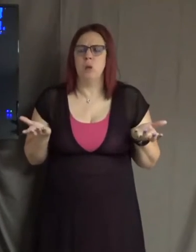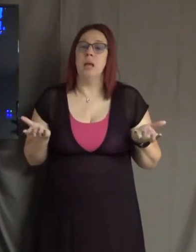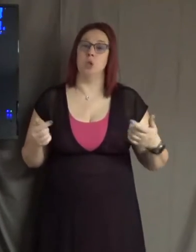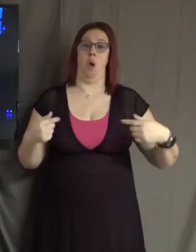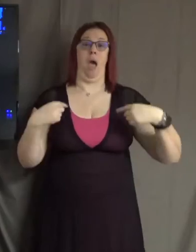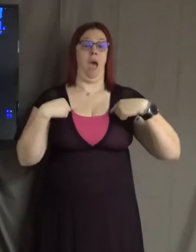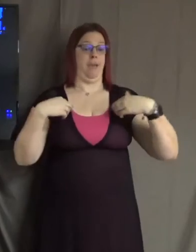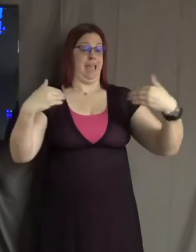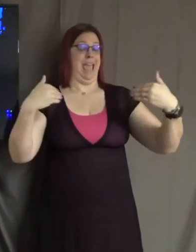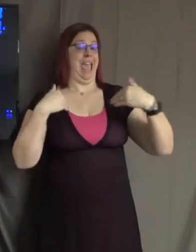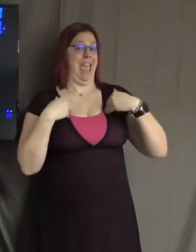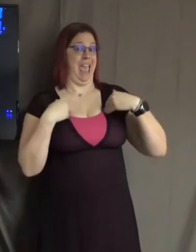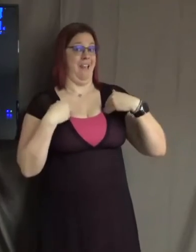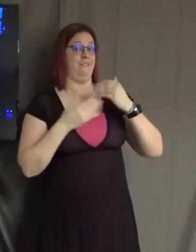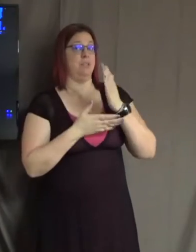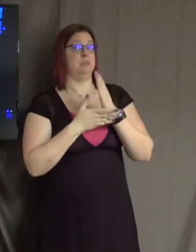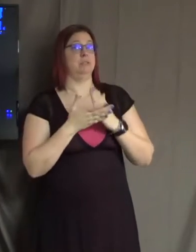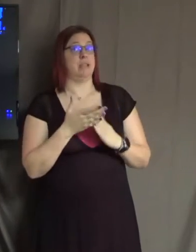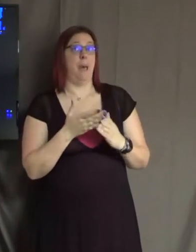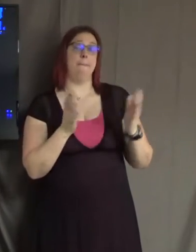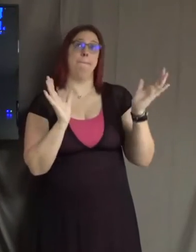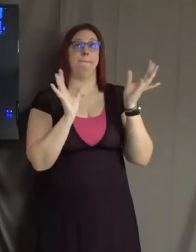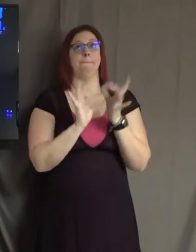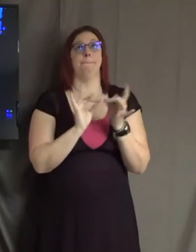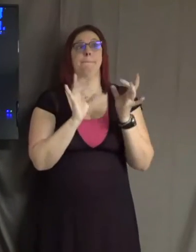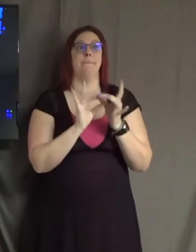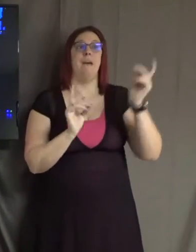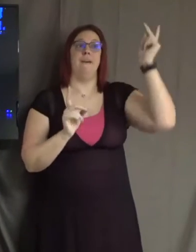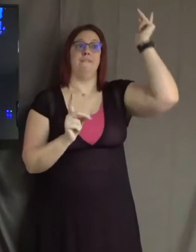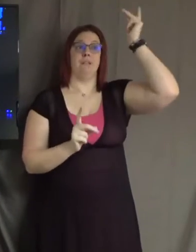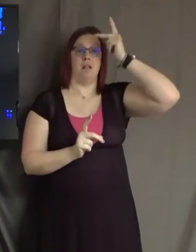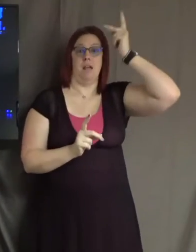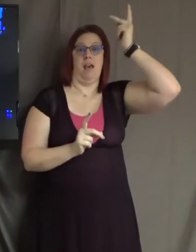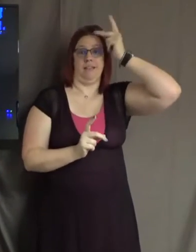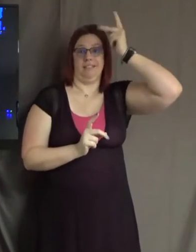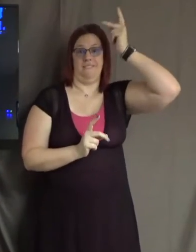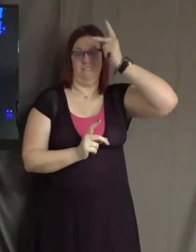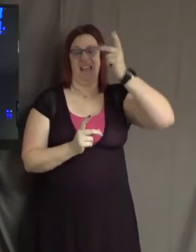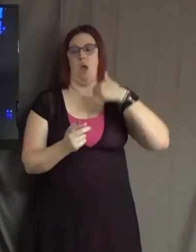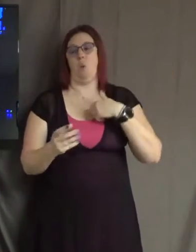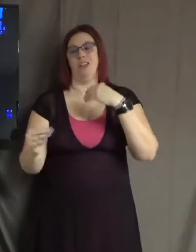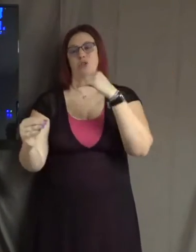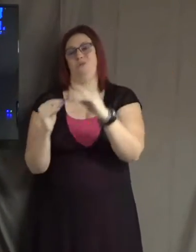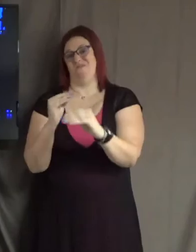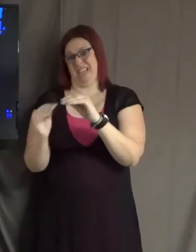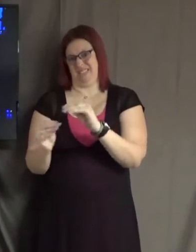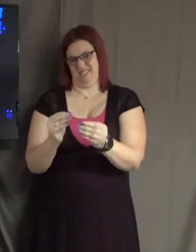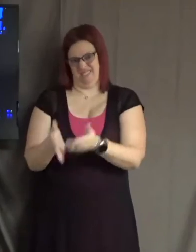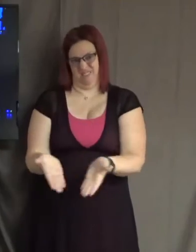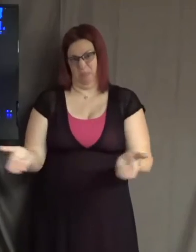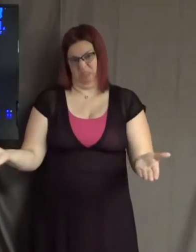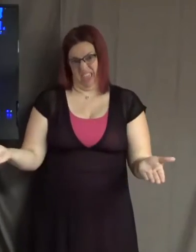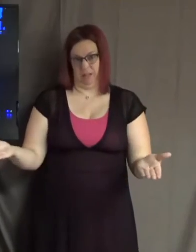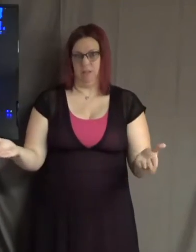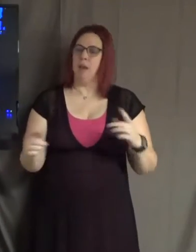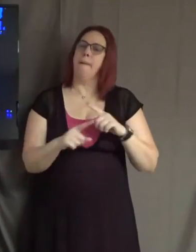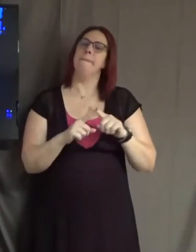to do about that today to fix what might need fixing, right? But also some action steps that I suggest